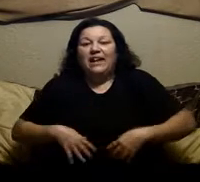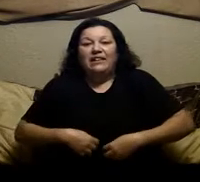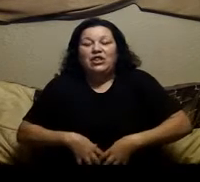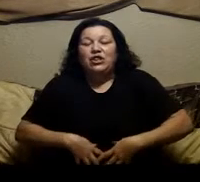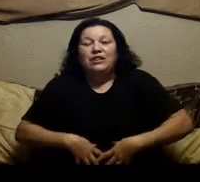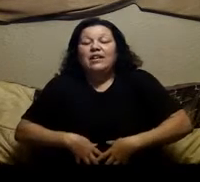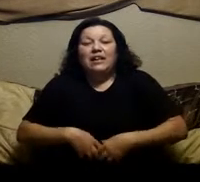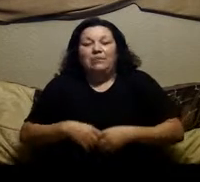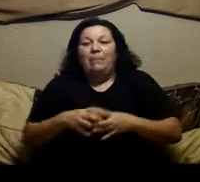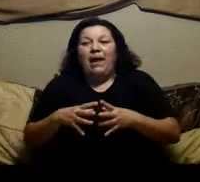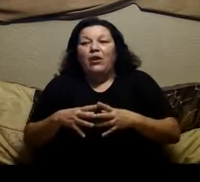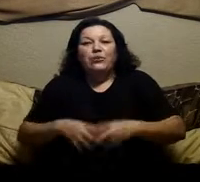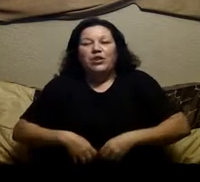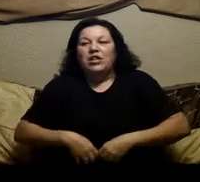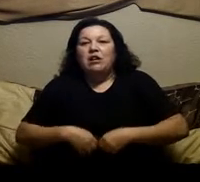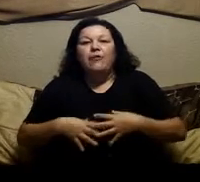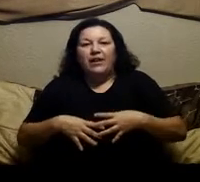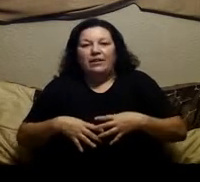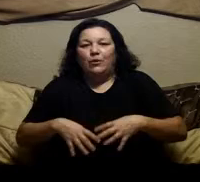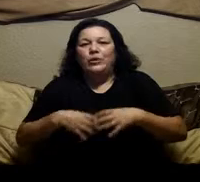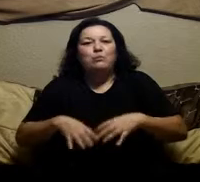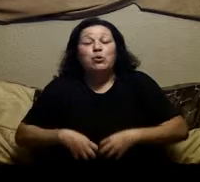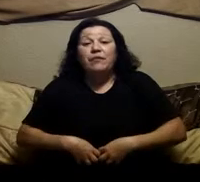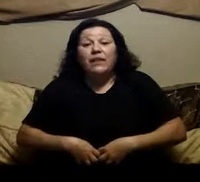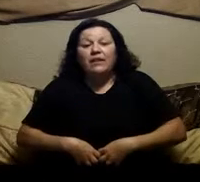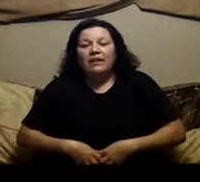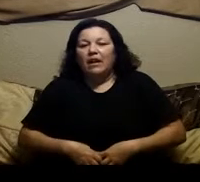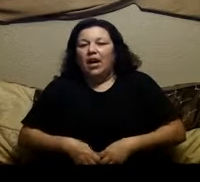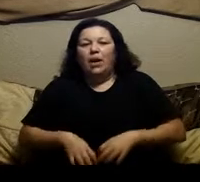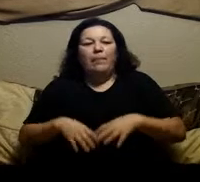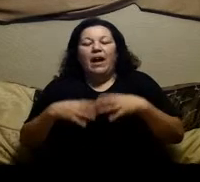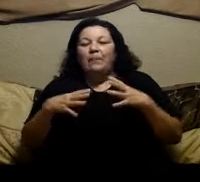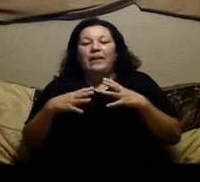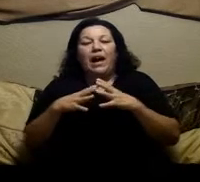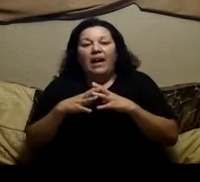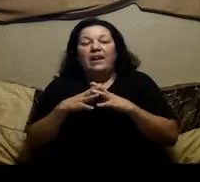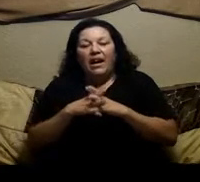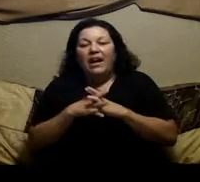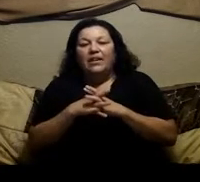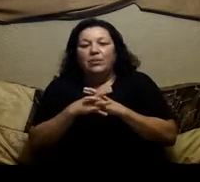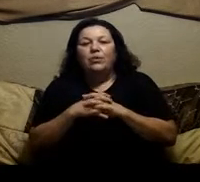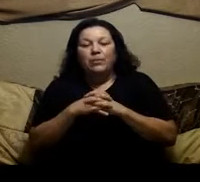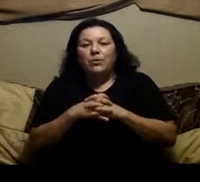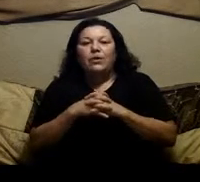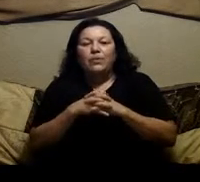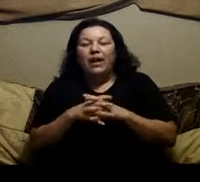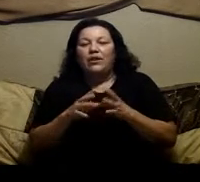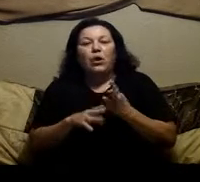stagnation in my bowels where nothing was moving um i mean i i had horrible horrible i had